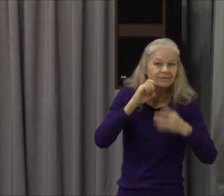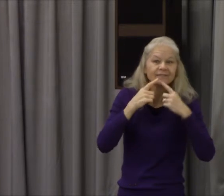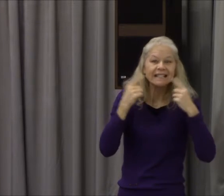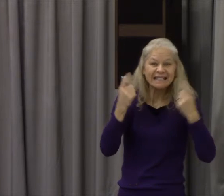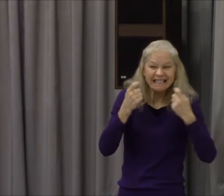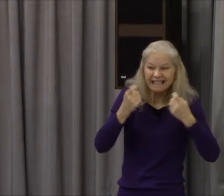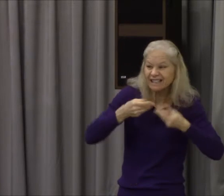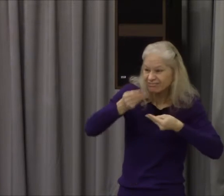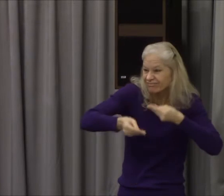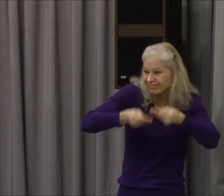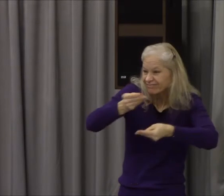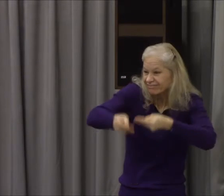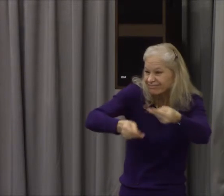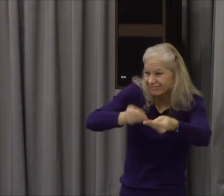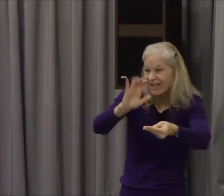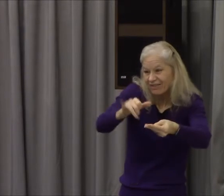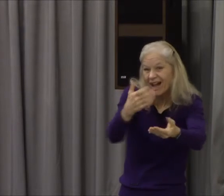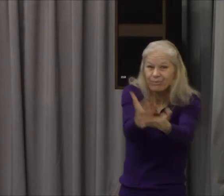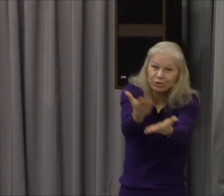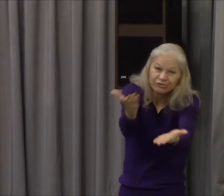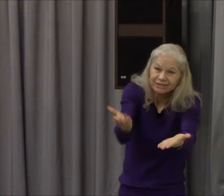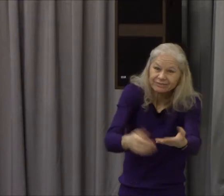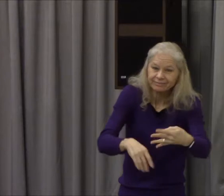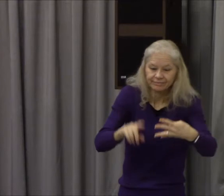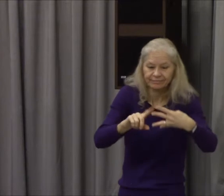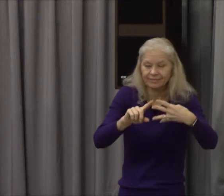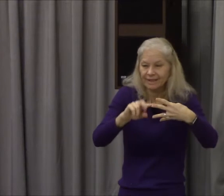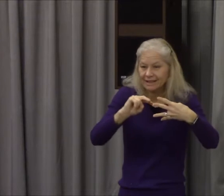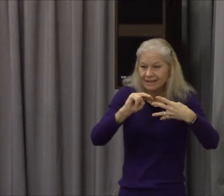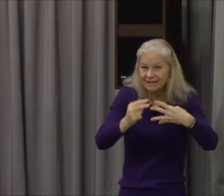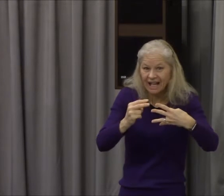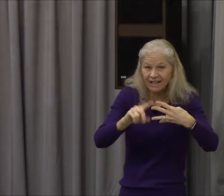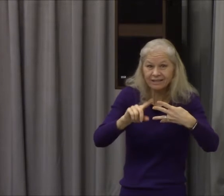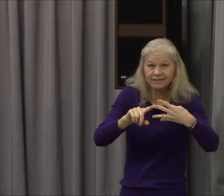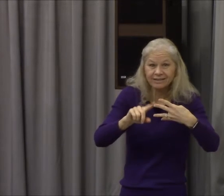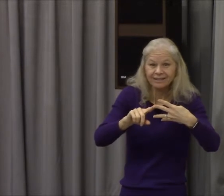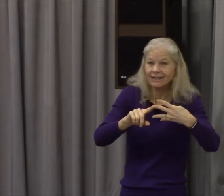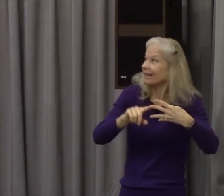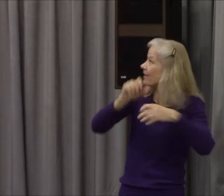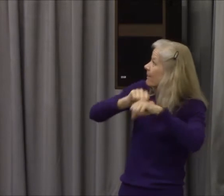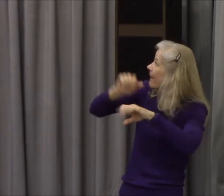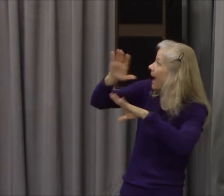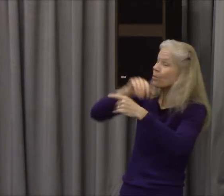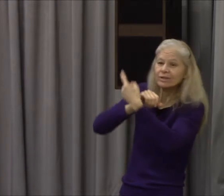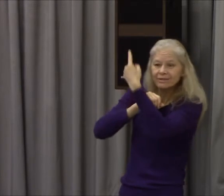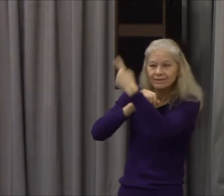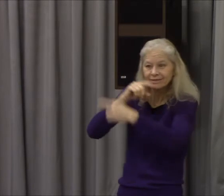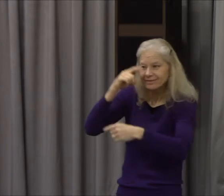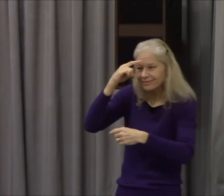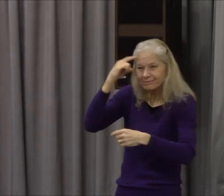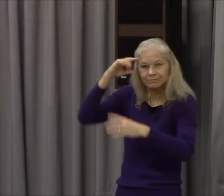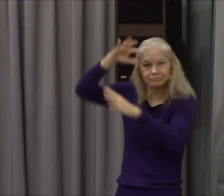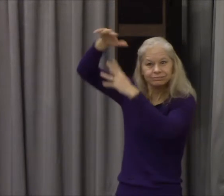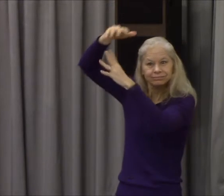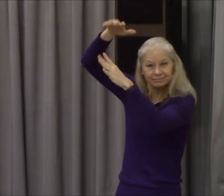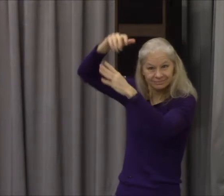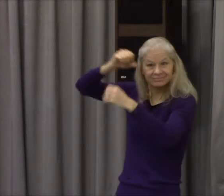we have all of history recorded from day one folks by the God who made this place so there